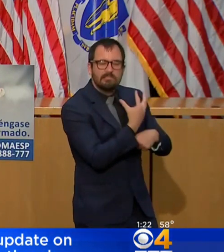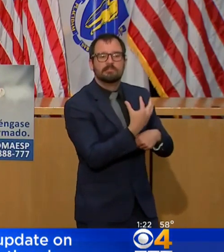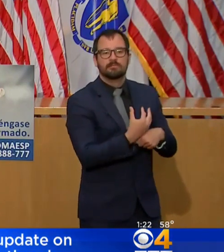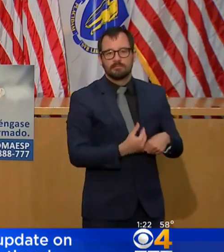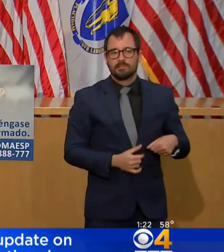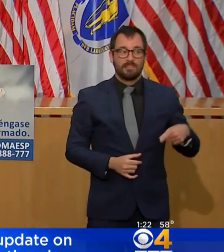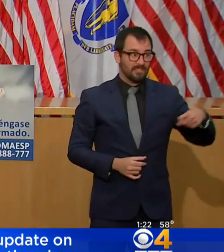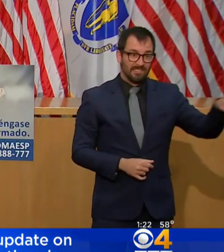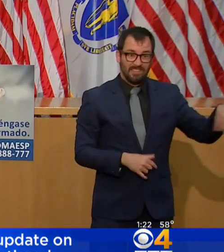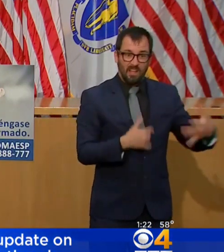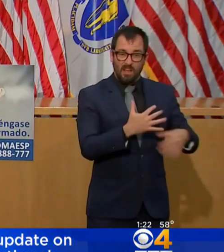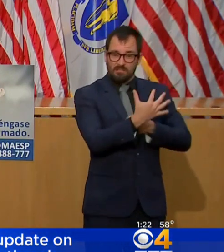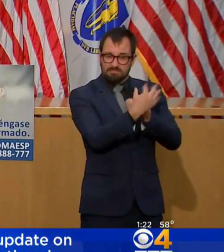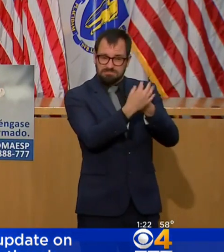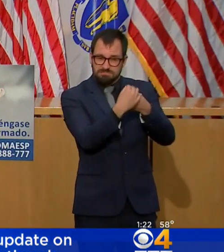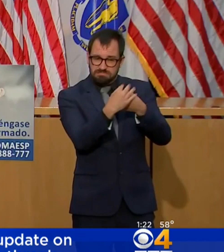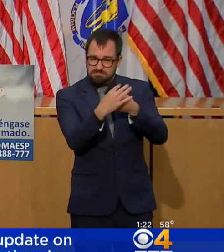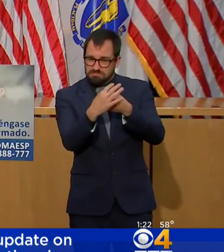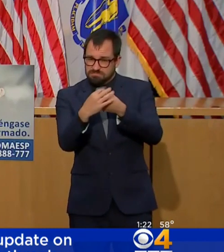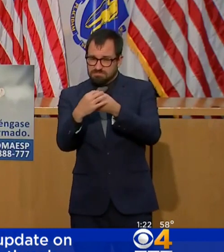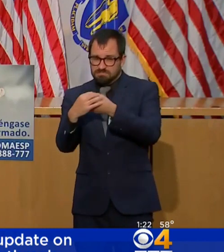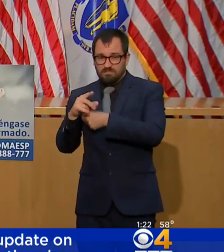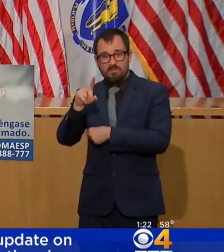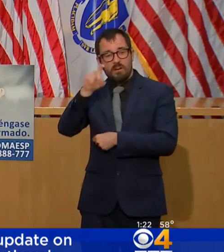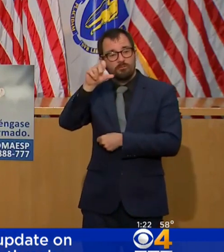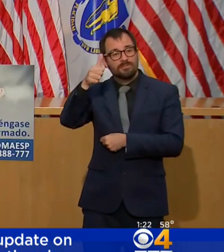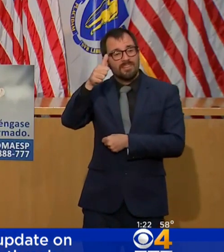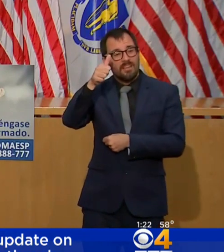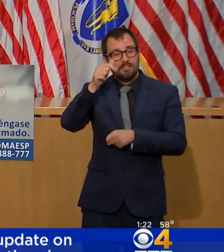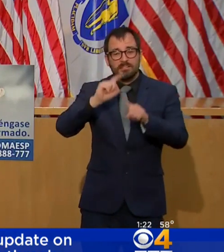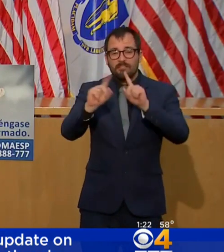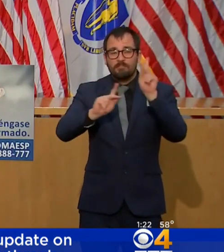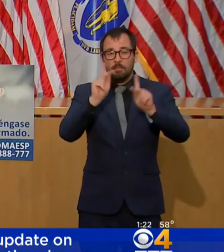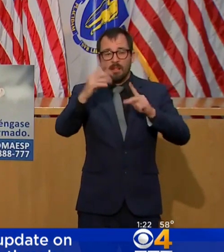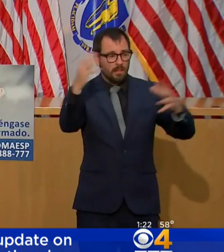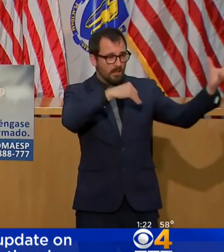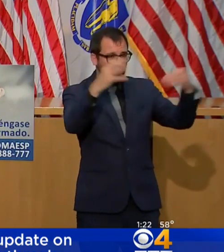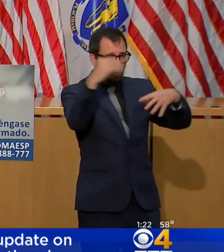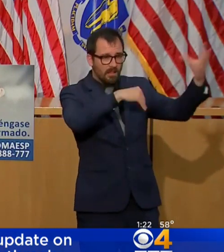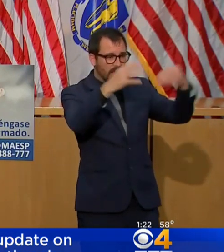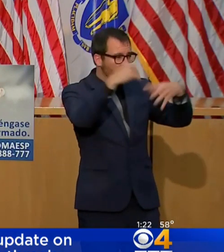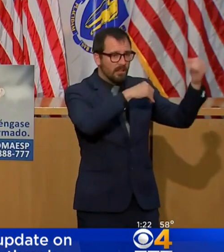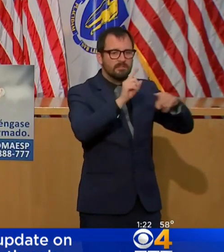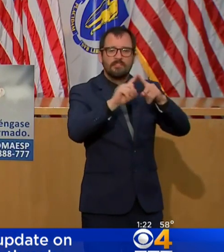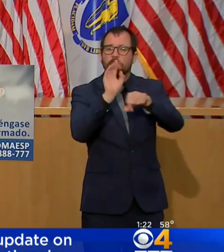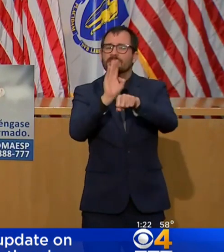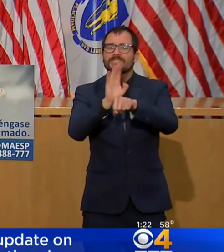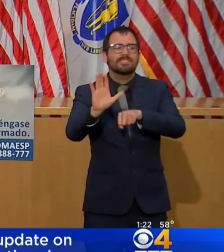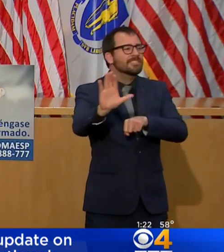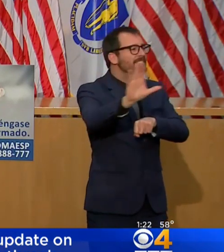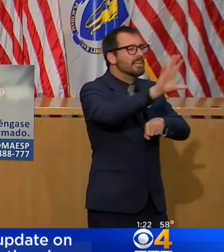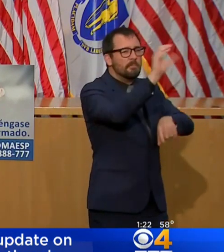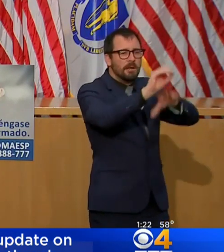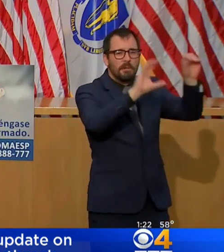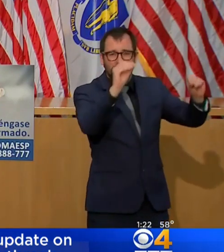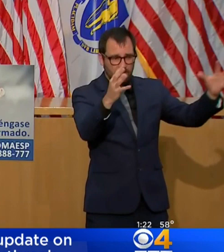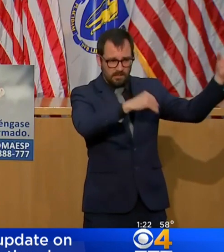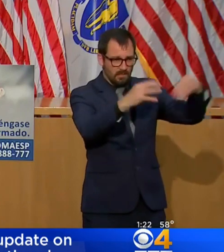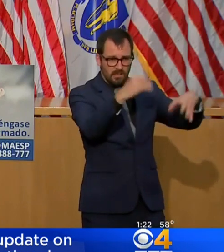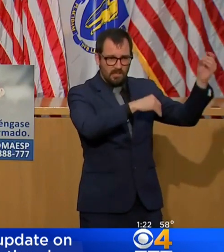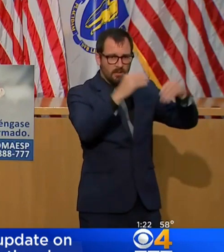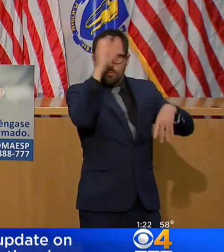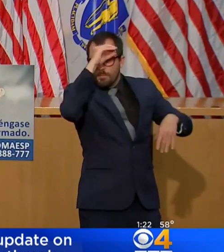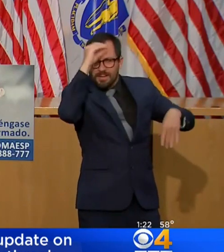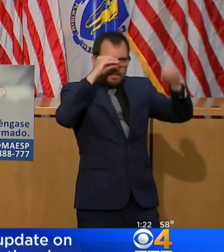110,000 businesses and more than 2 million workers across Massachusetts. In the past week, they met with regional chambers